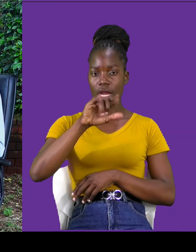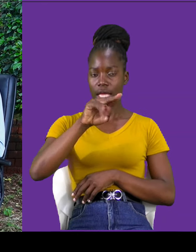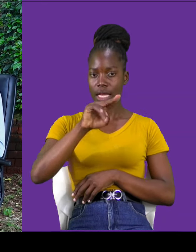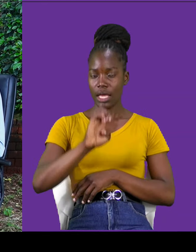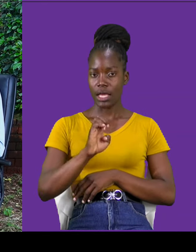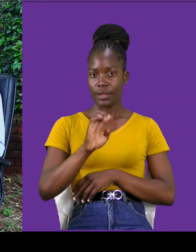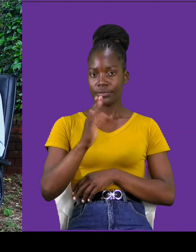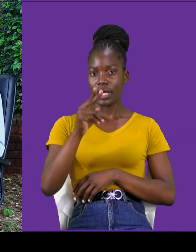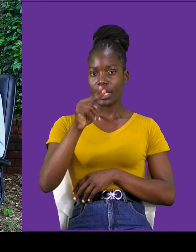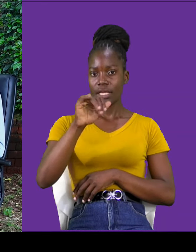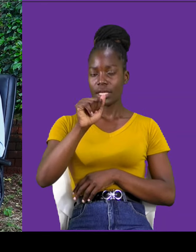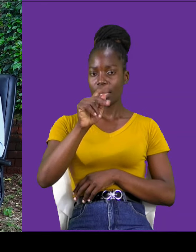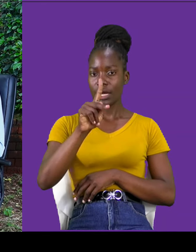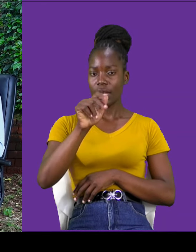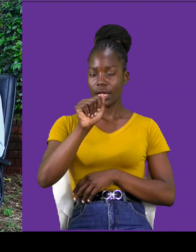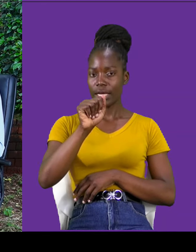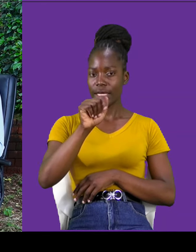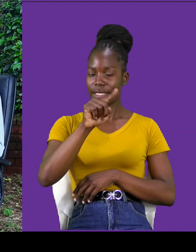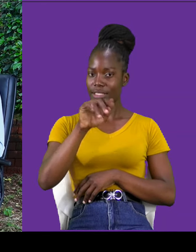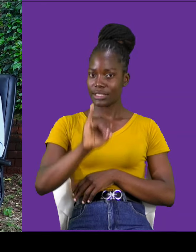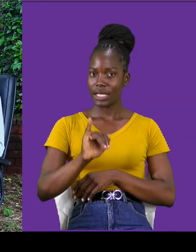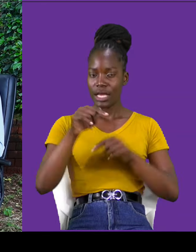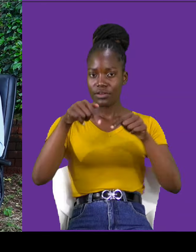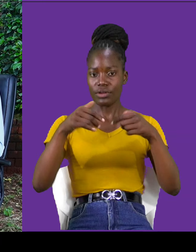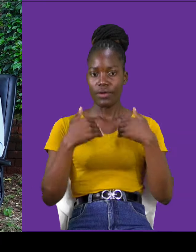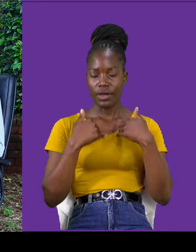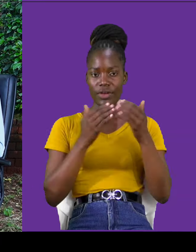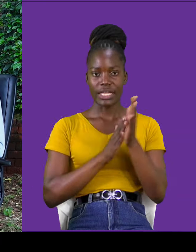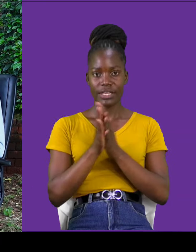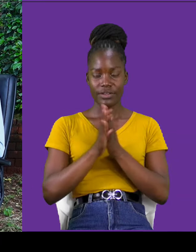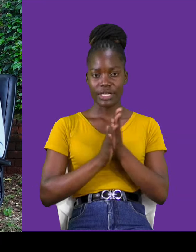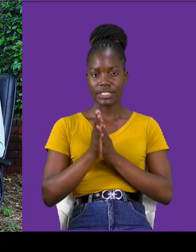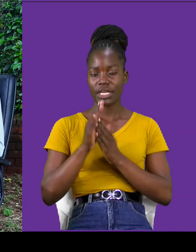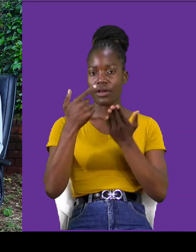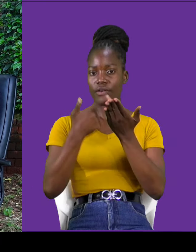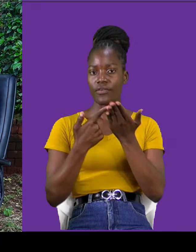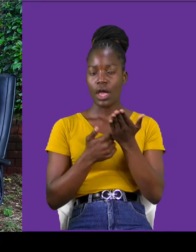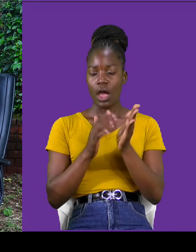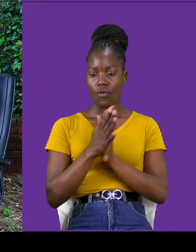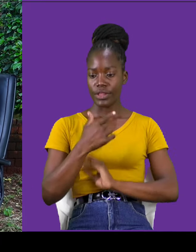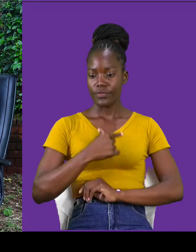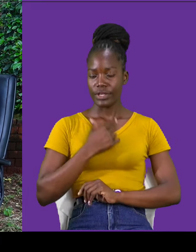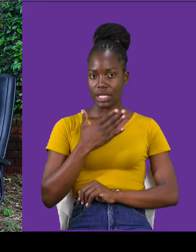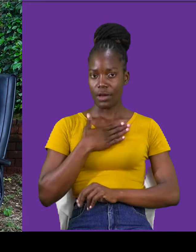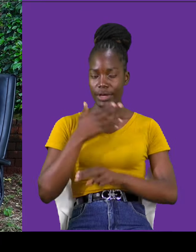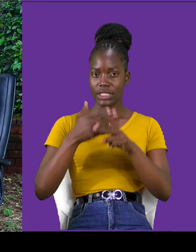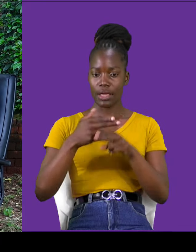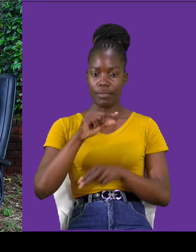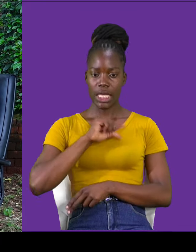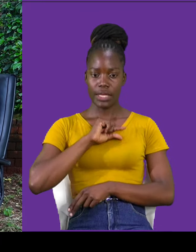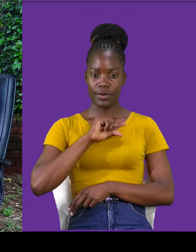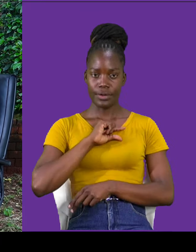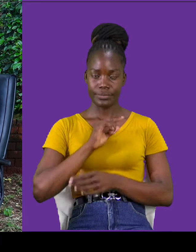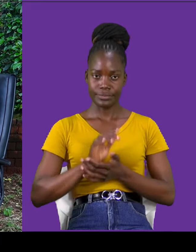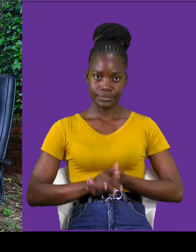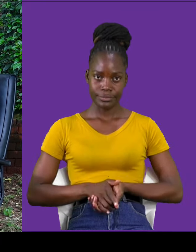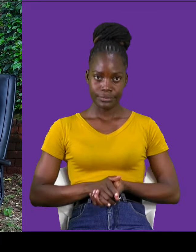we have a very interesting conversation with our guest, Gideon Minor. And as you know,